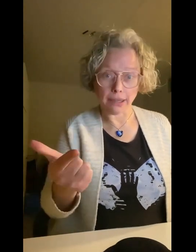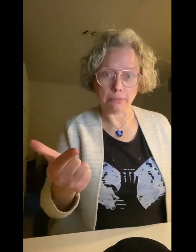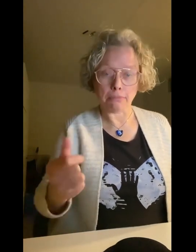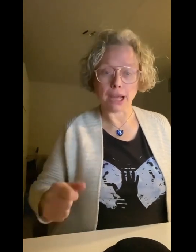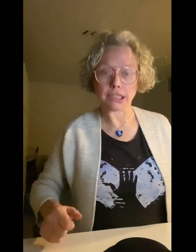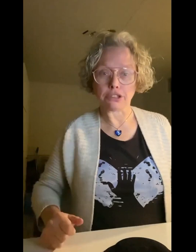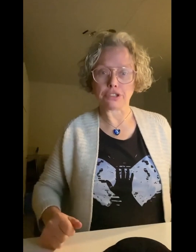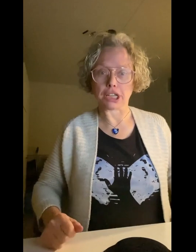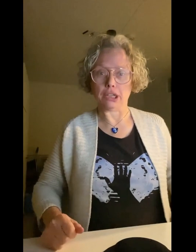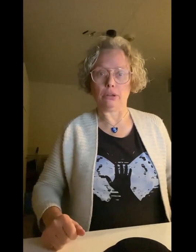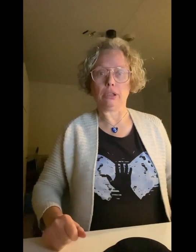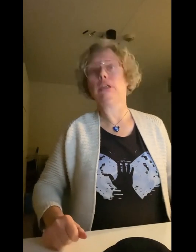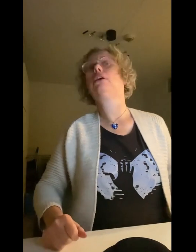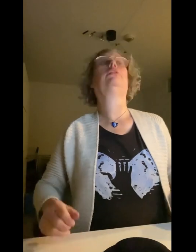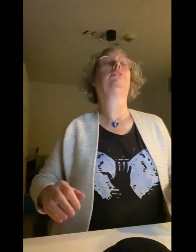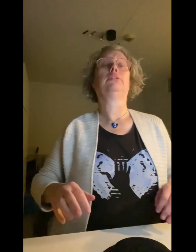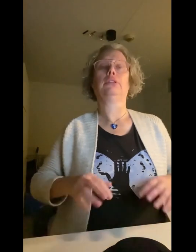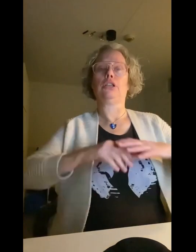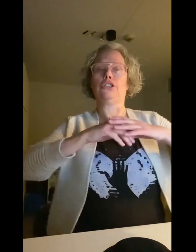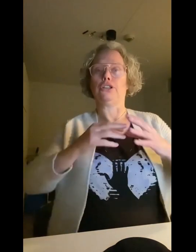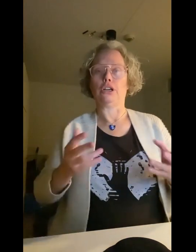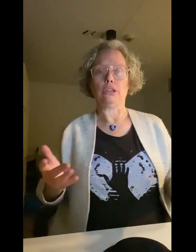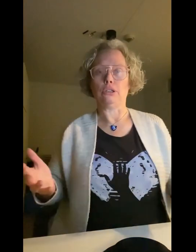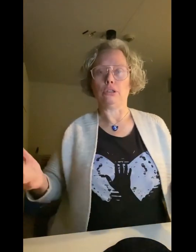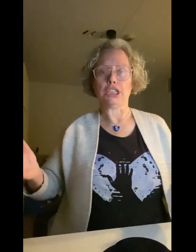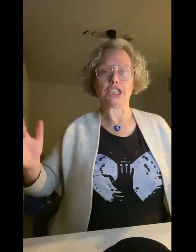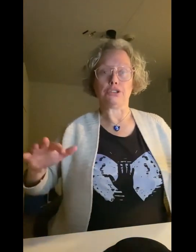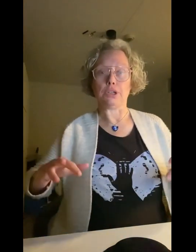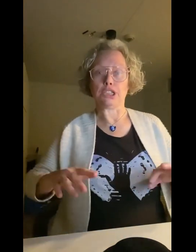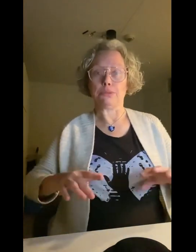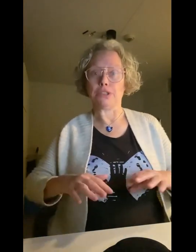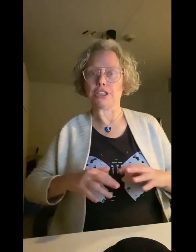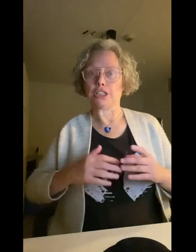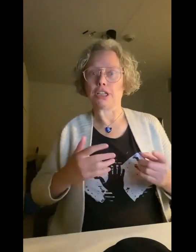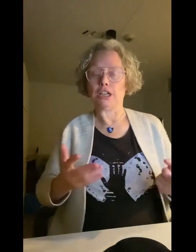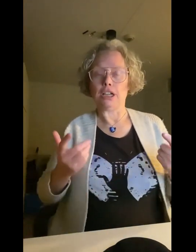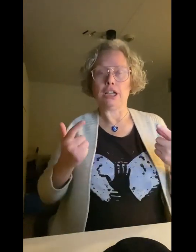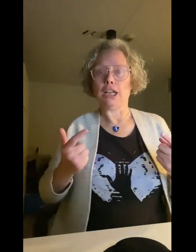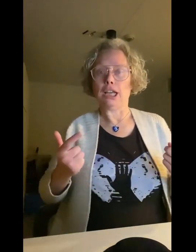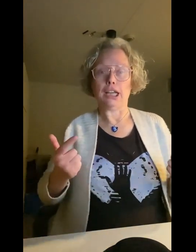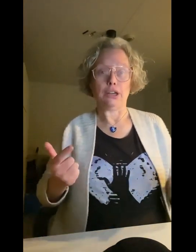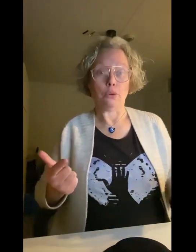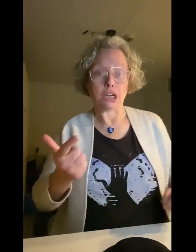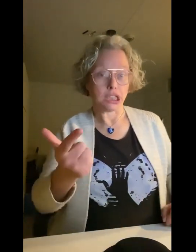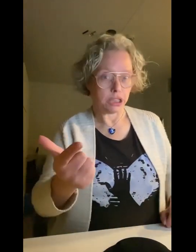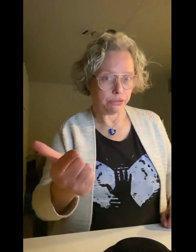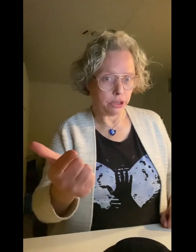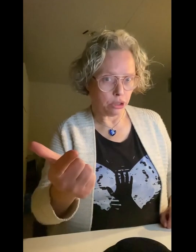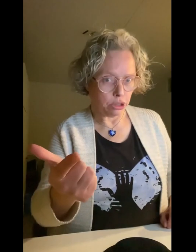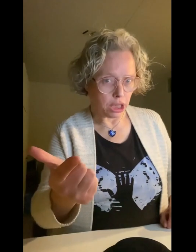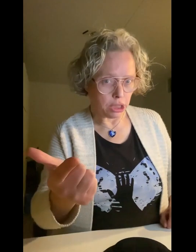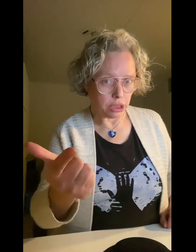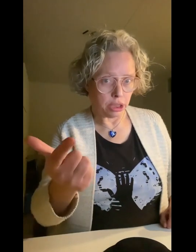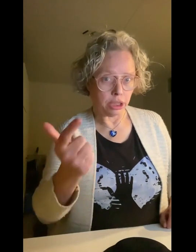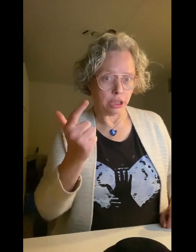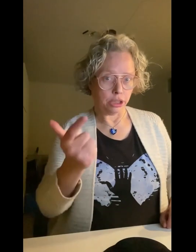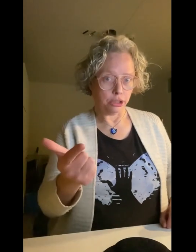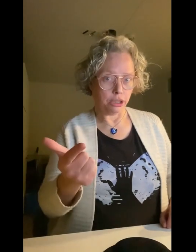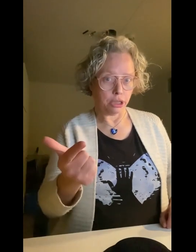maakt het verschil. So, this is Christmas. And what have you done? You know